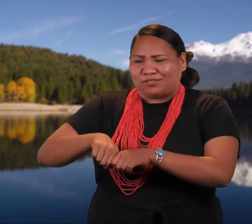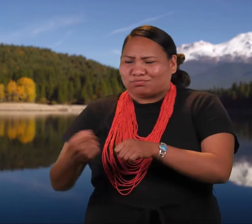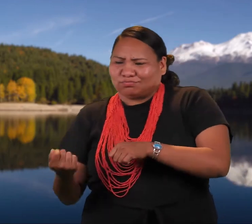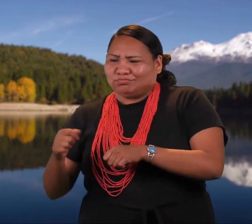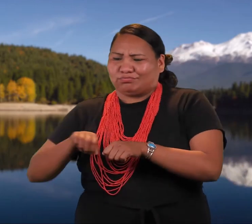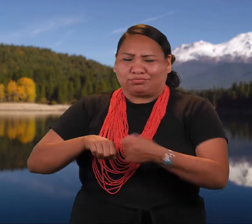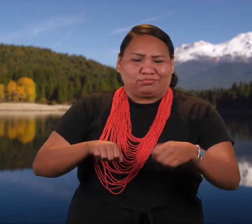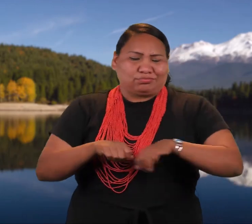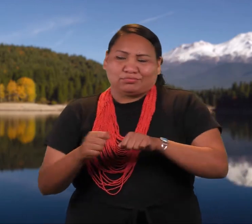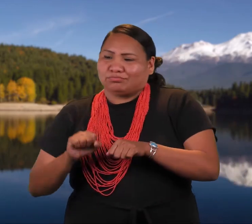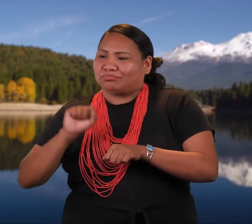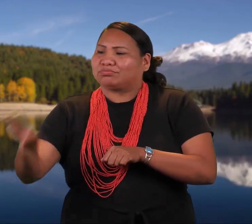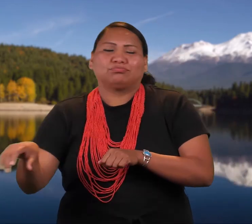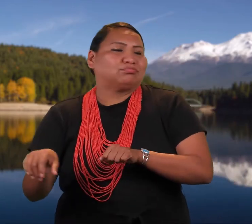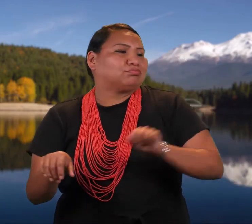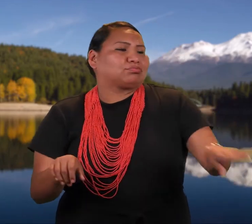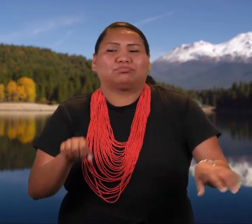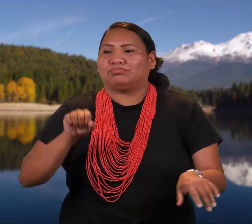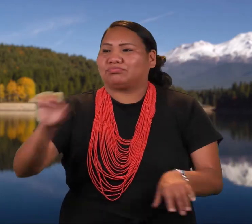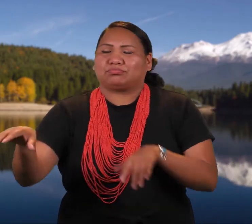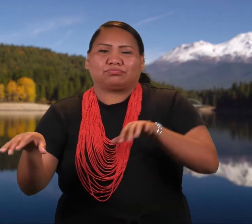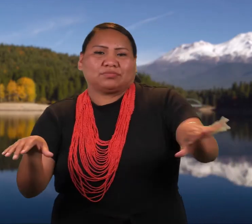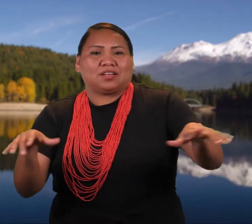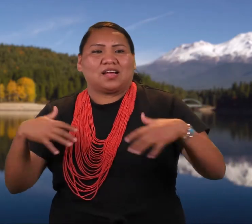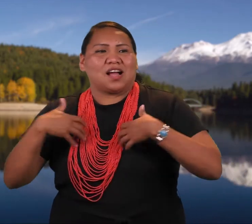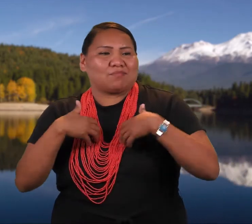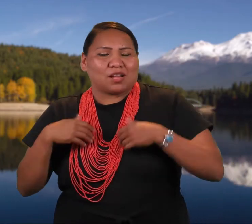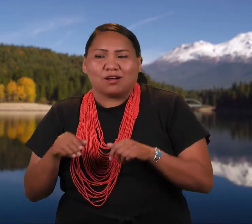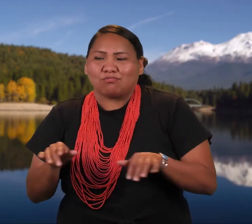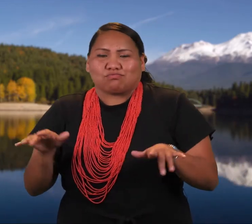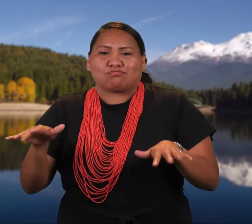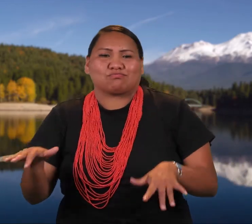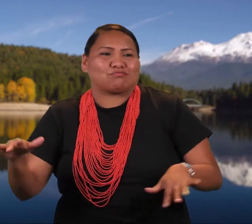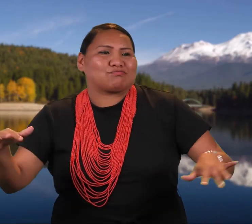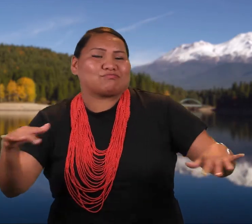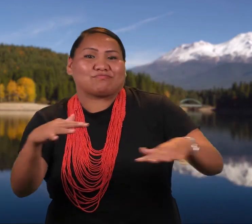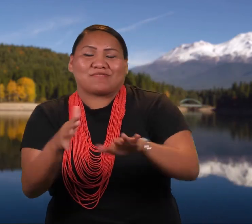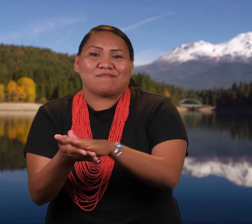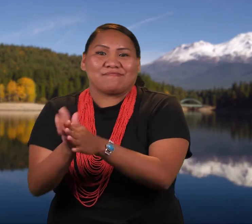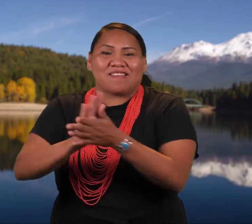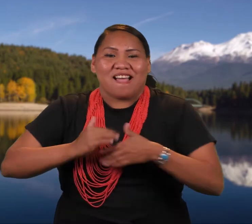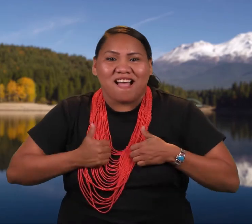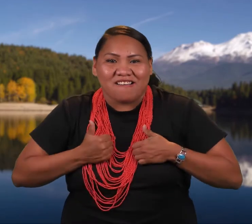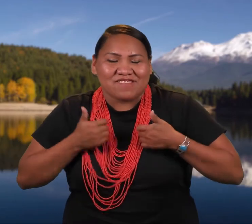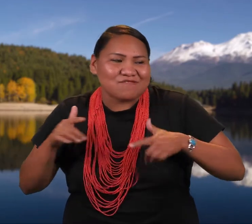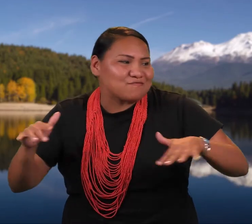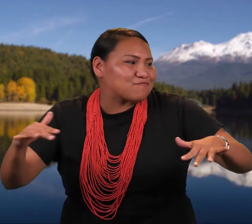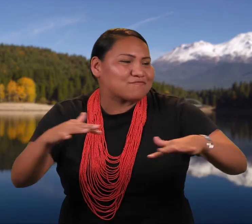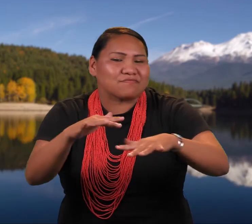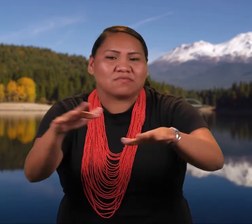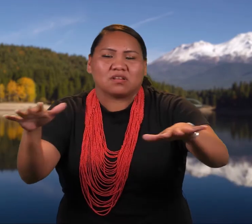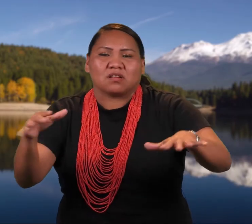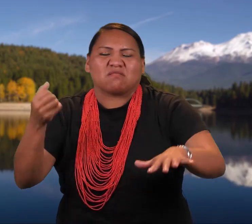Then he took the big end of his giant stick and made all the animals that walk the earth,